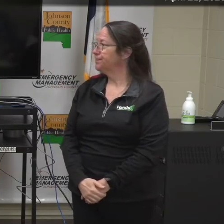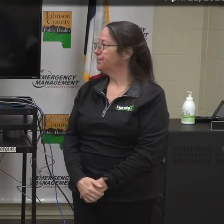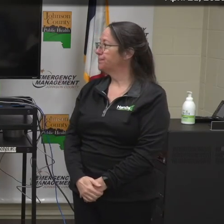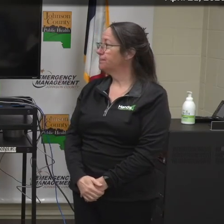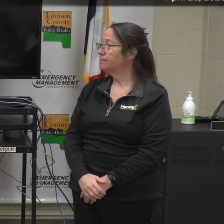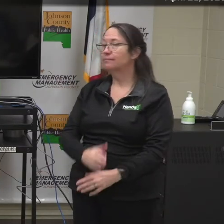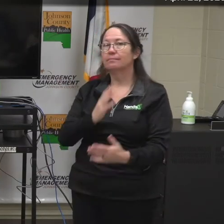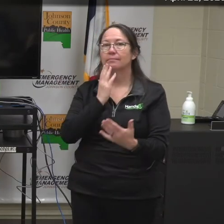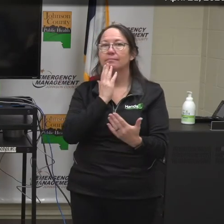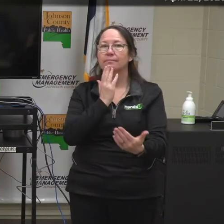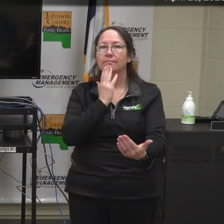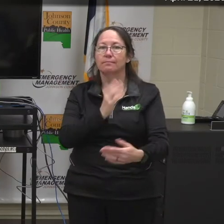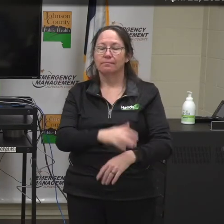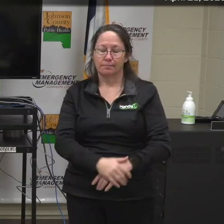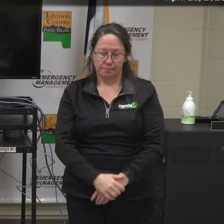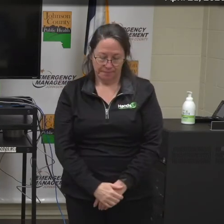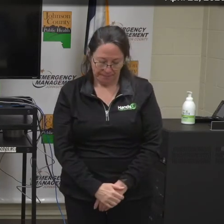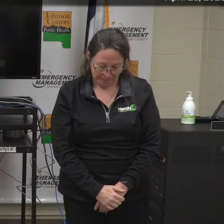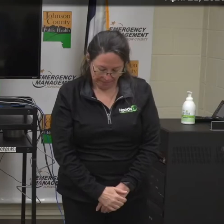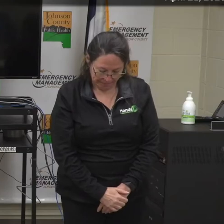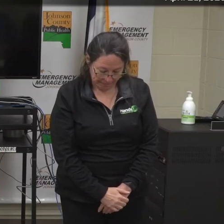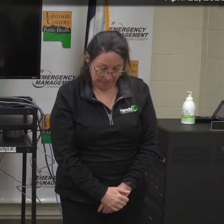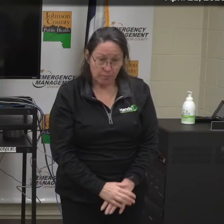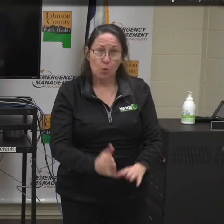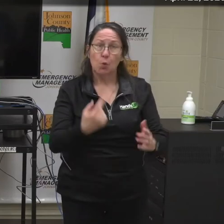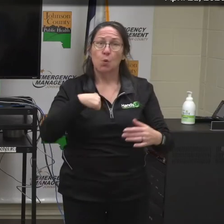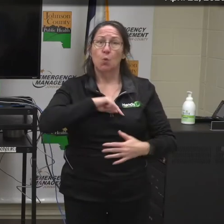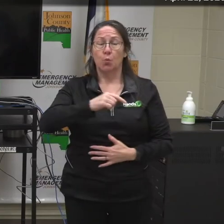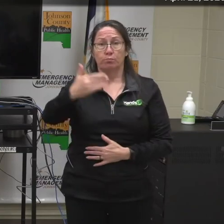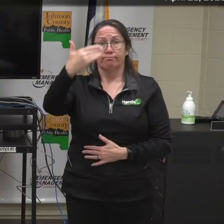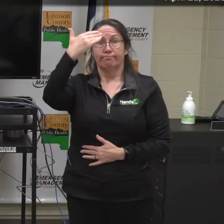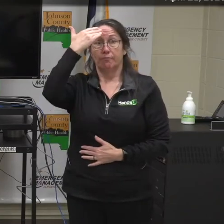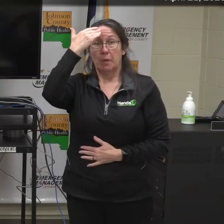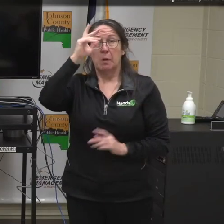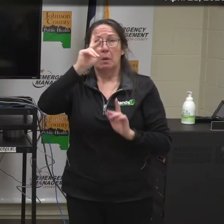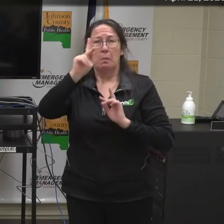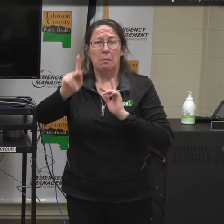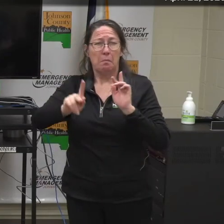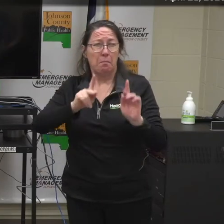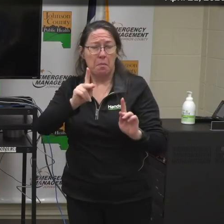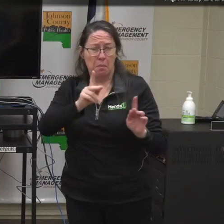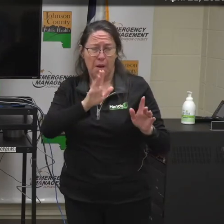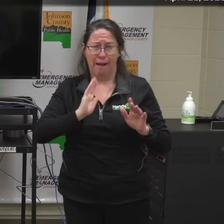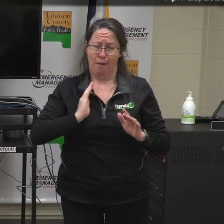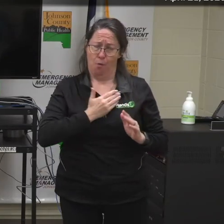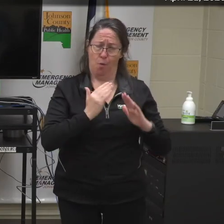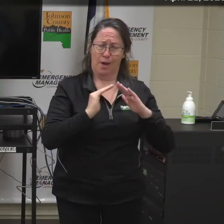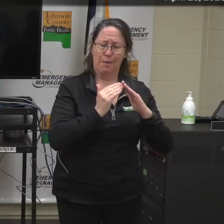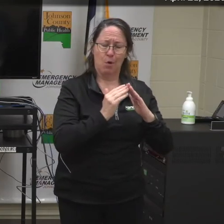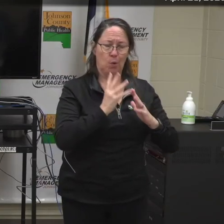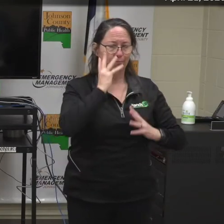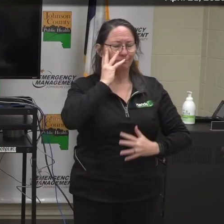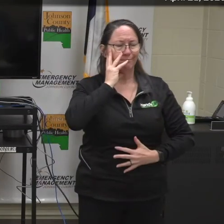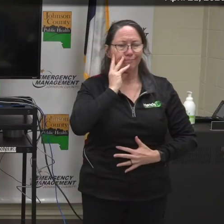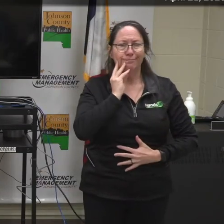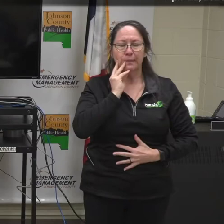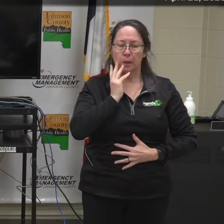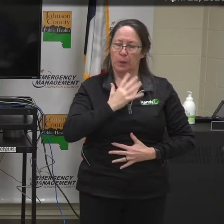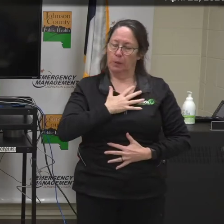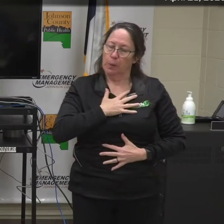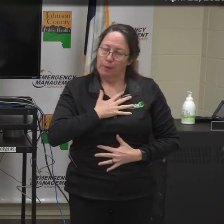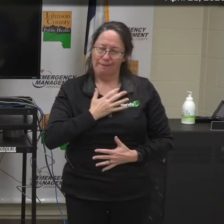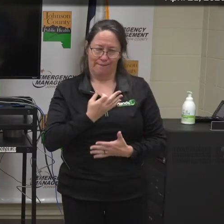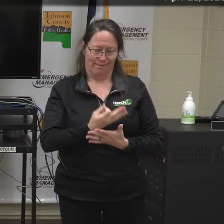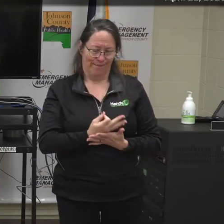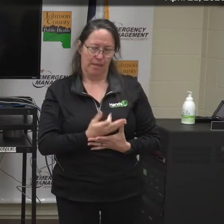Thank you, Kelly. We are aware that individuals and family in our community are experiencing increasing